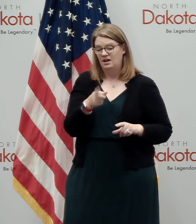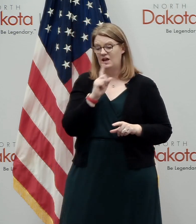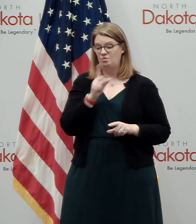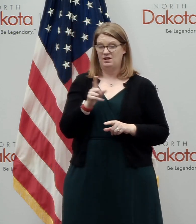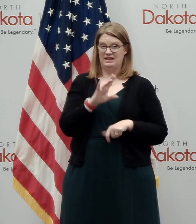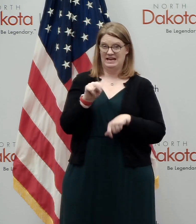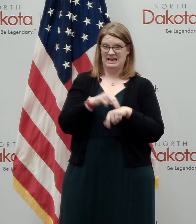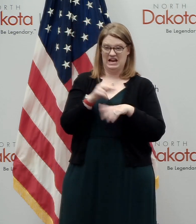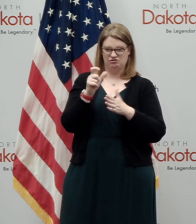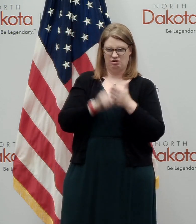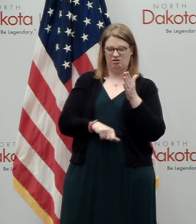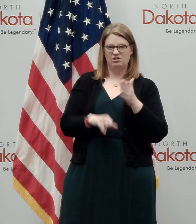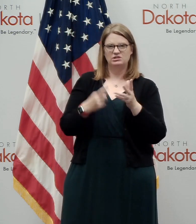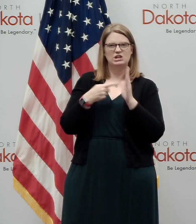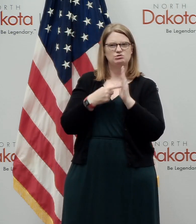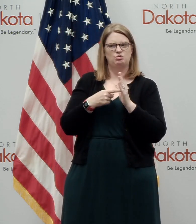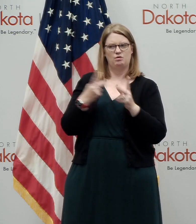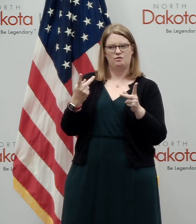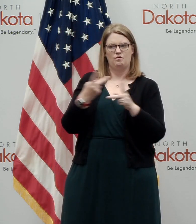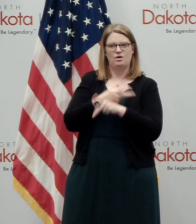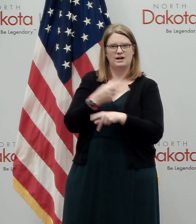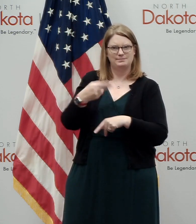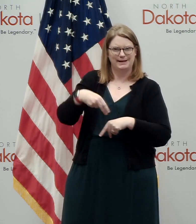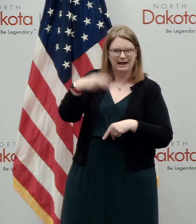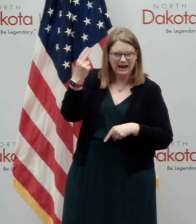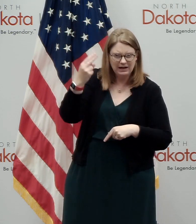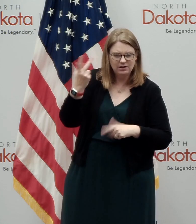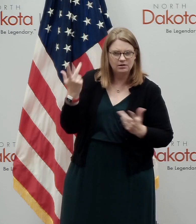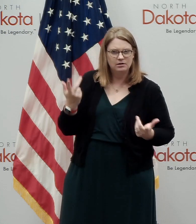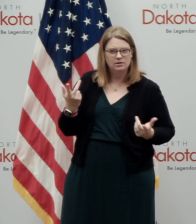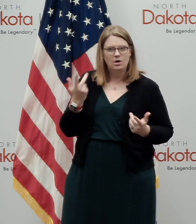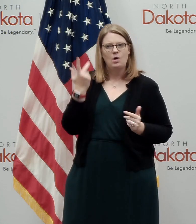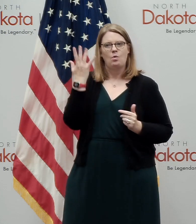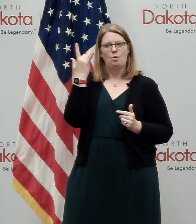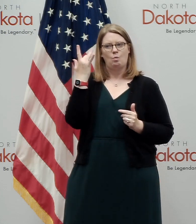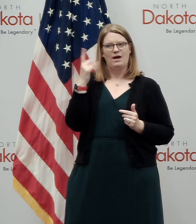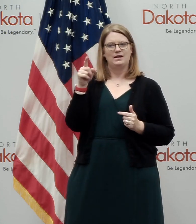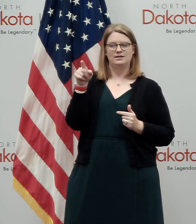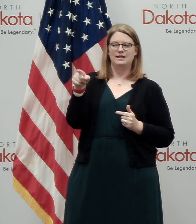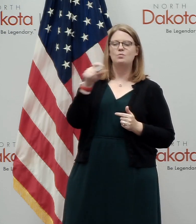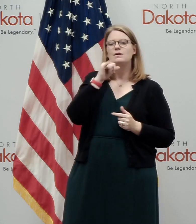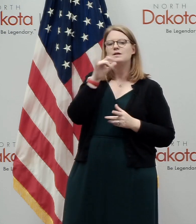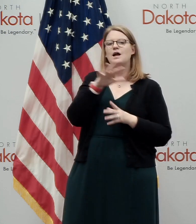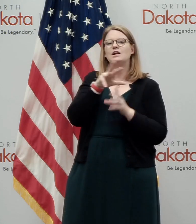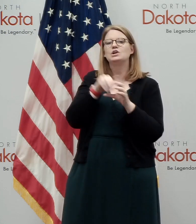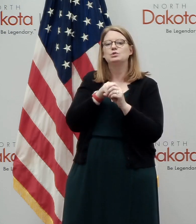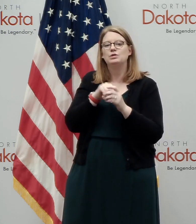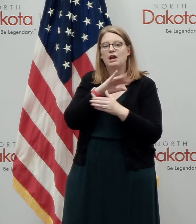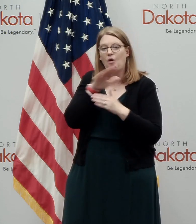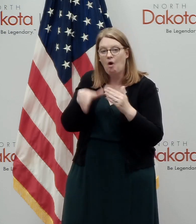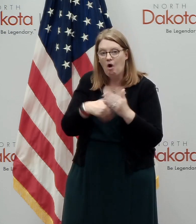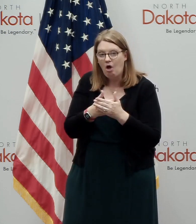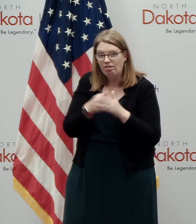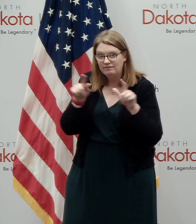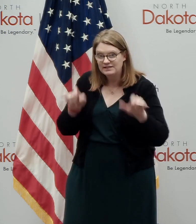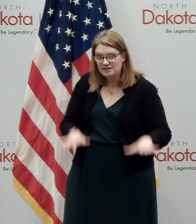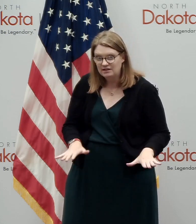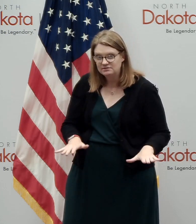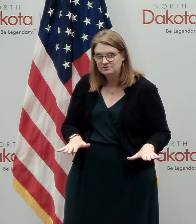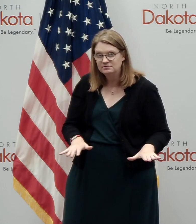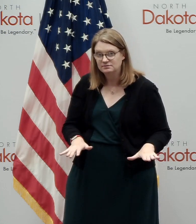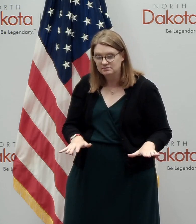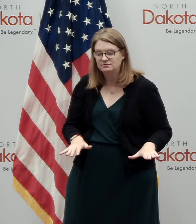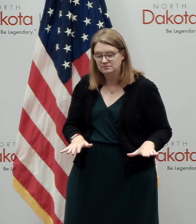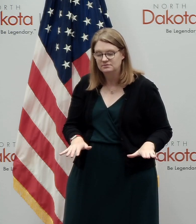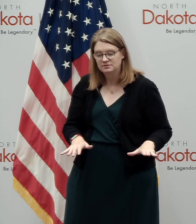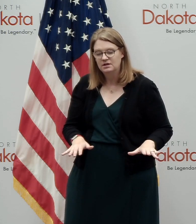in national articles than the reality. And this was because they were not counting all of our tests. And